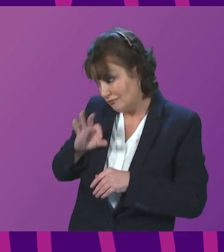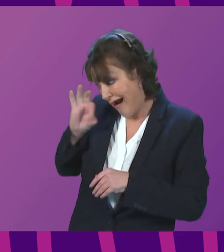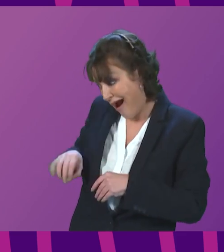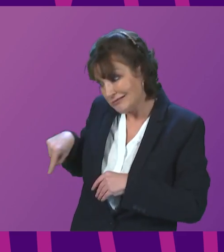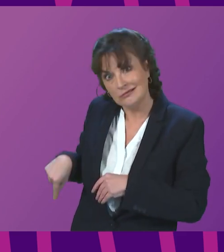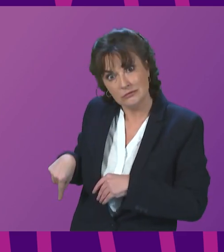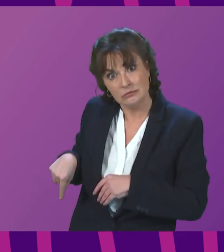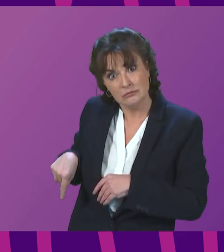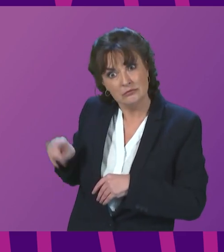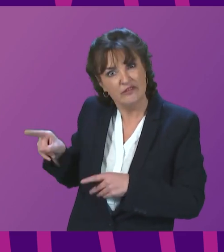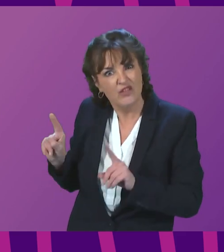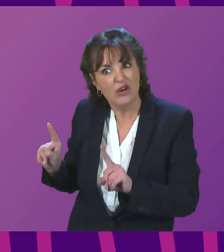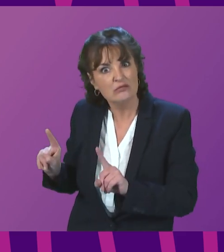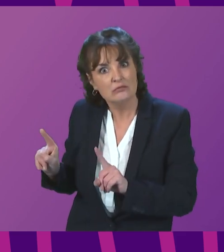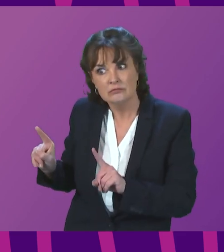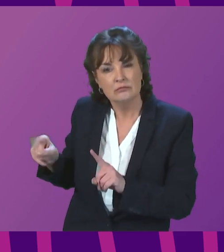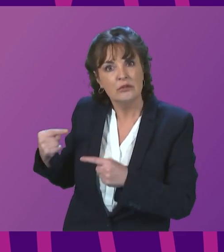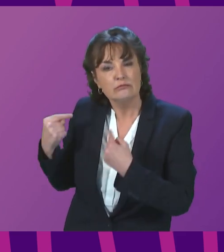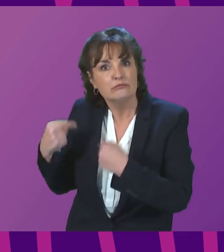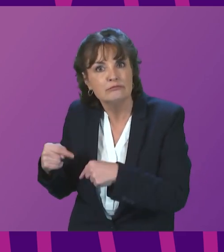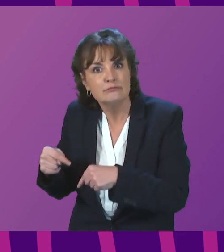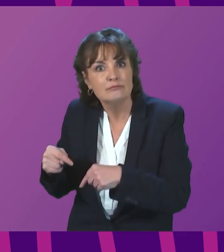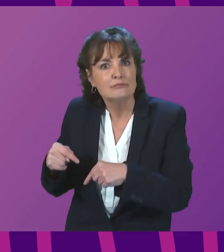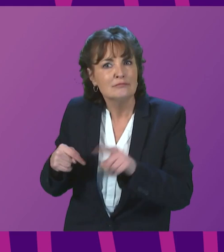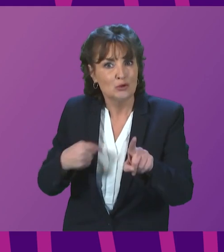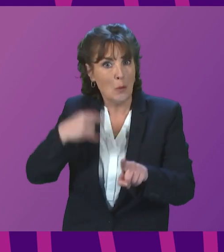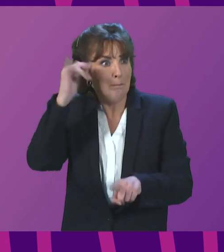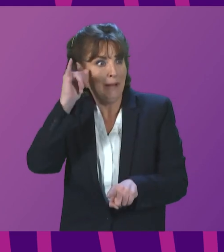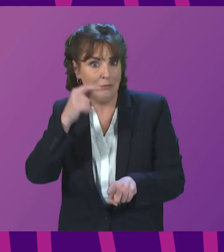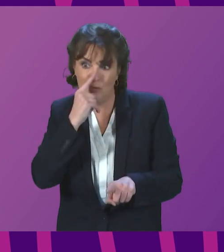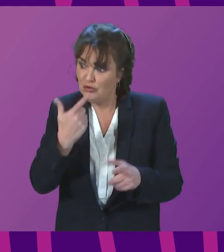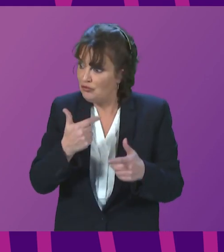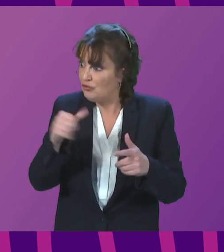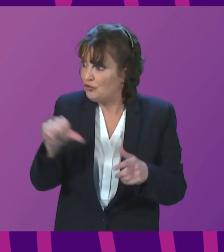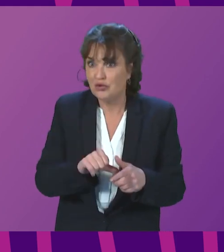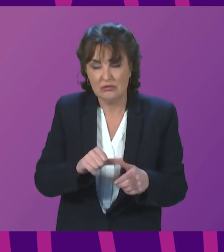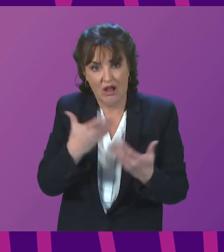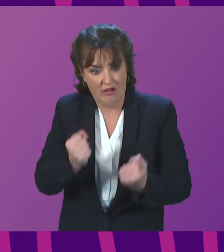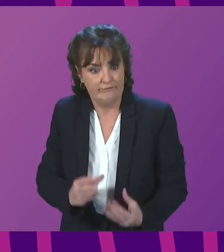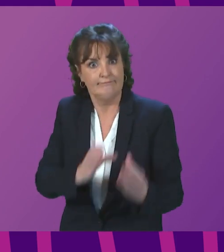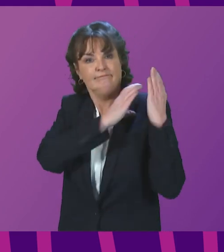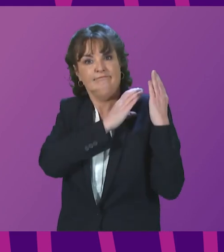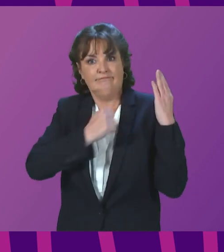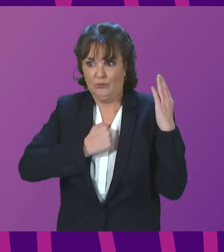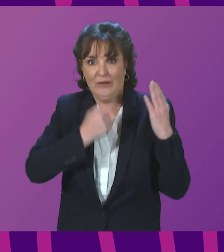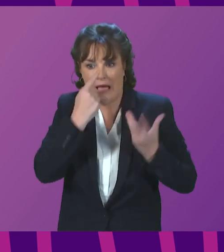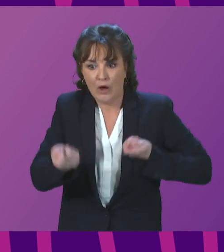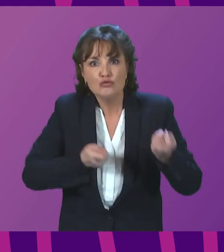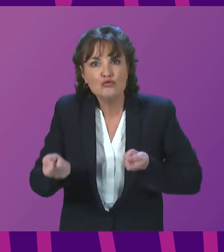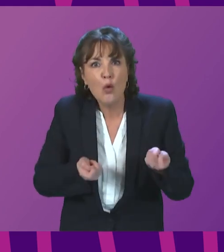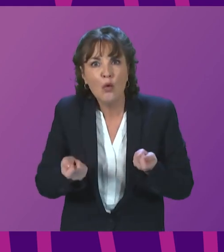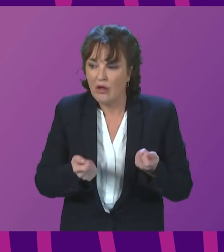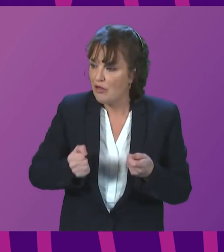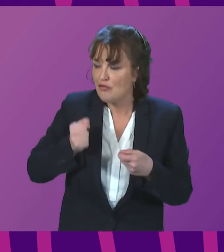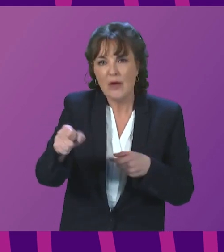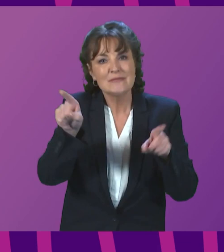as a Parliament and make the case for that to change, so that we can have devolution, not just of the operation of the railway, but of the